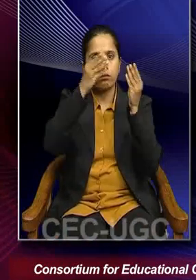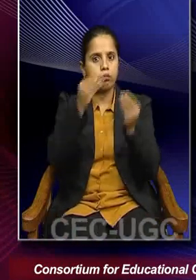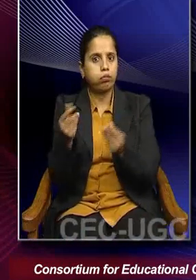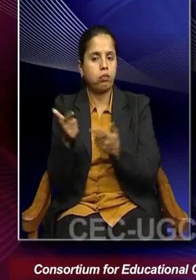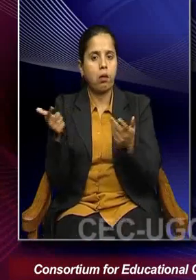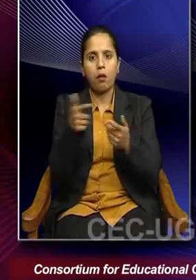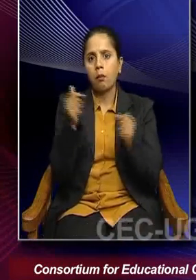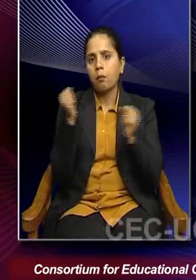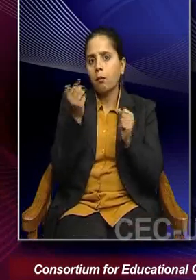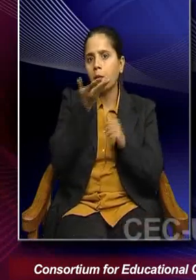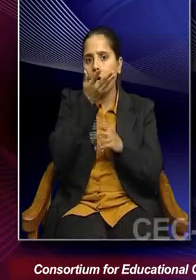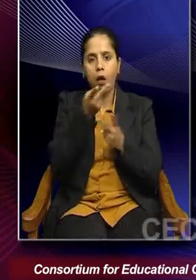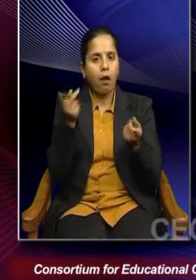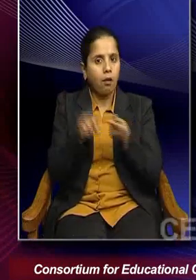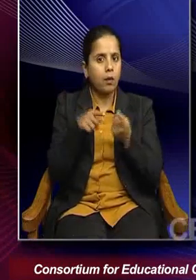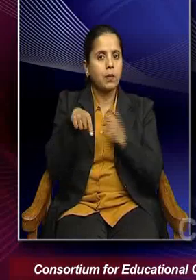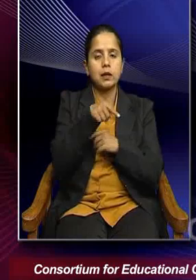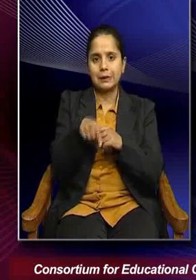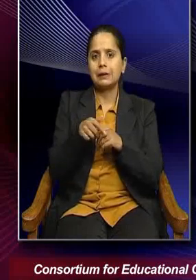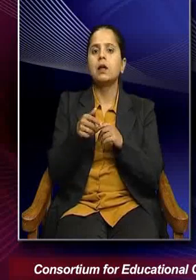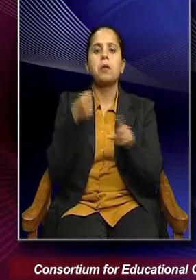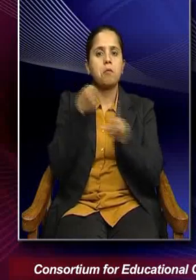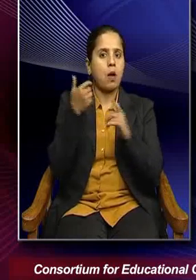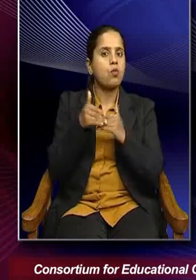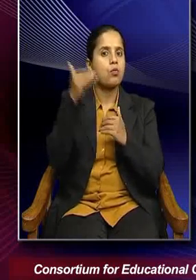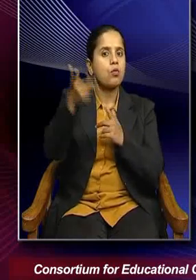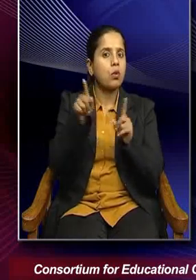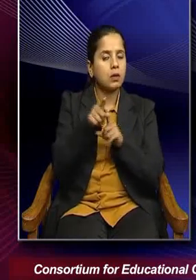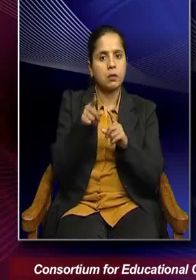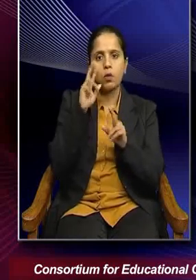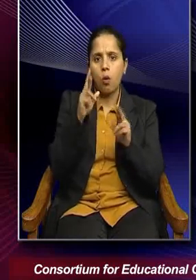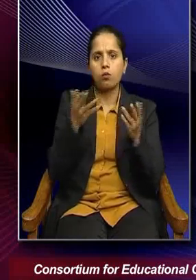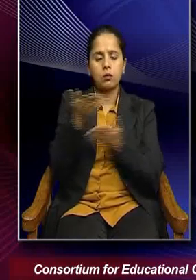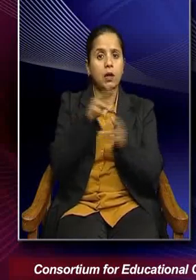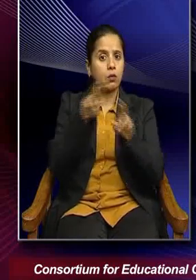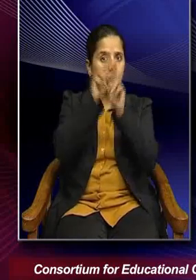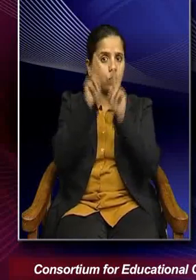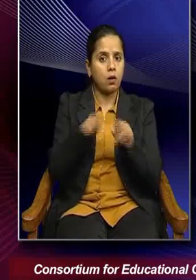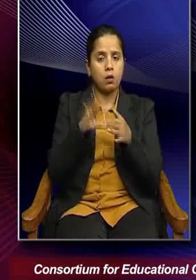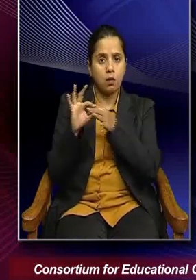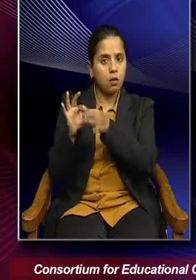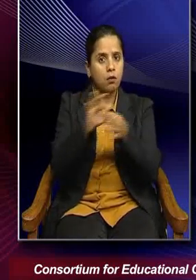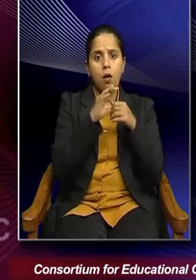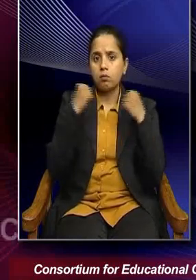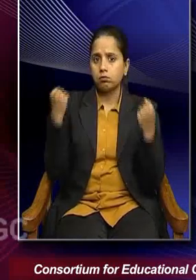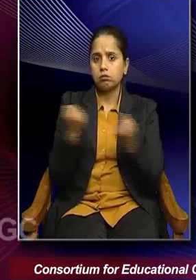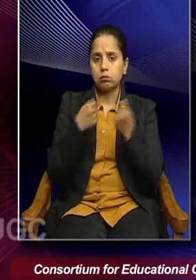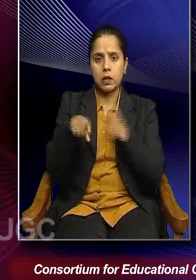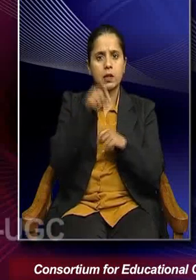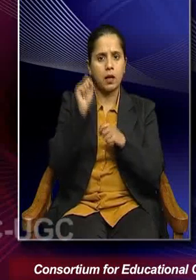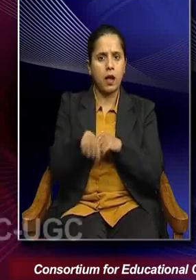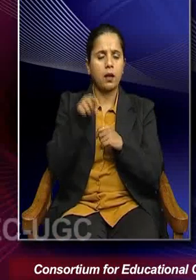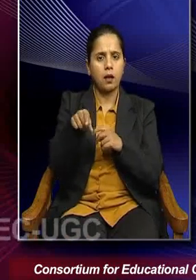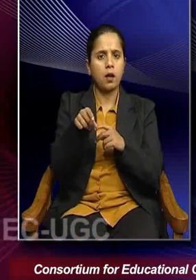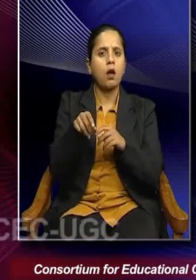future climate impacts, I think it is likely to depend on the extent to which international collective action can curb these